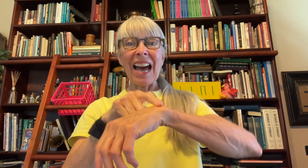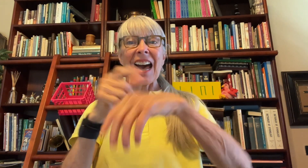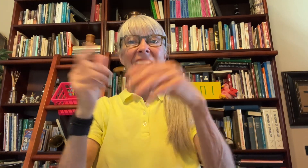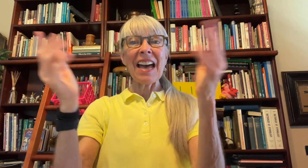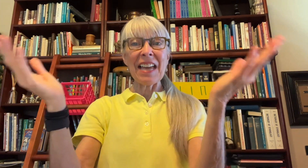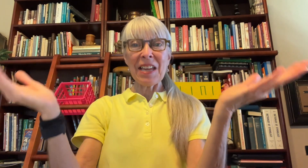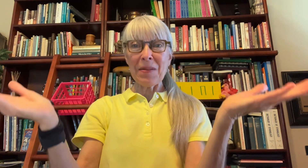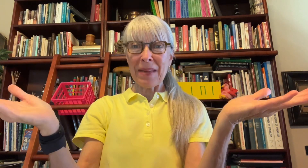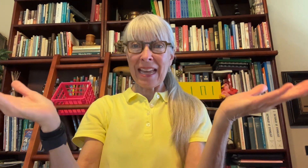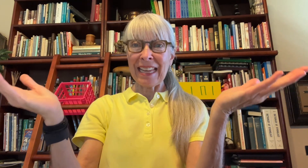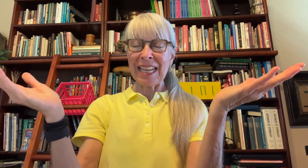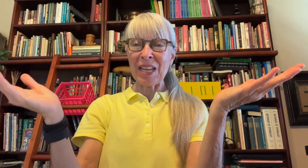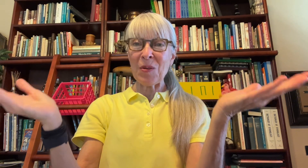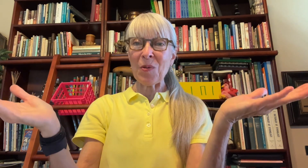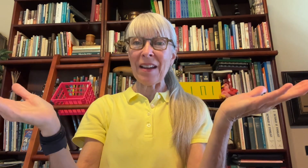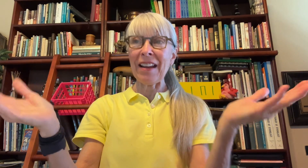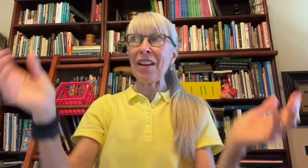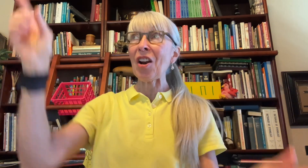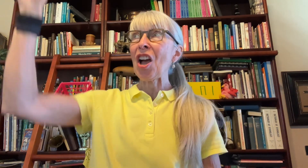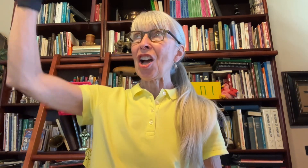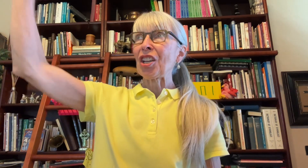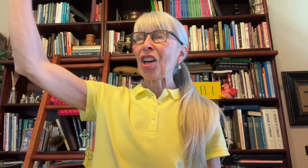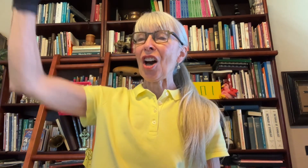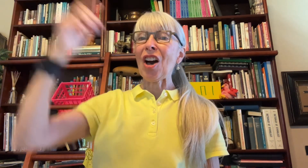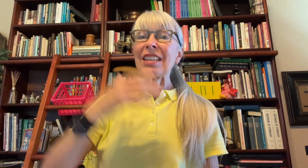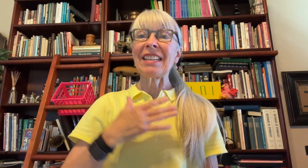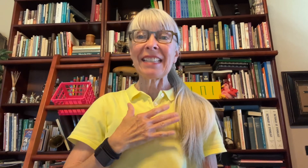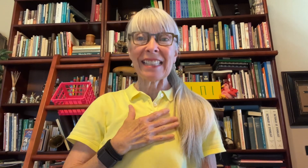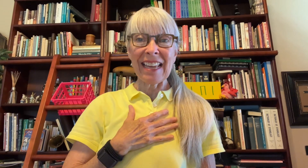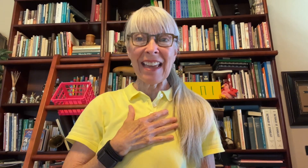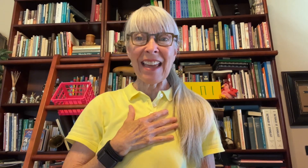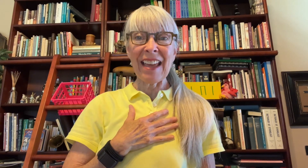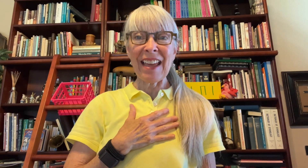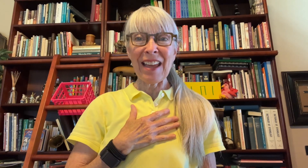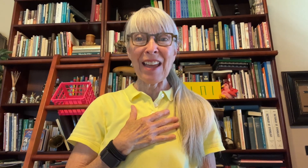anywhere, God is there.